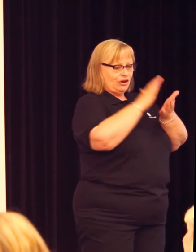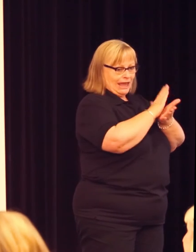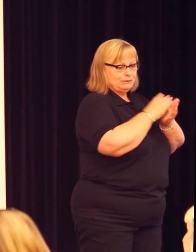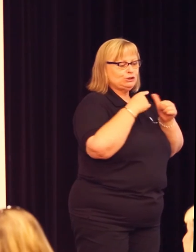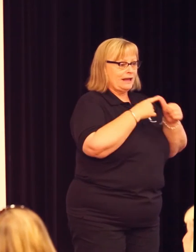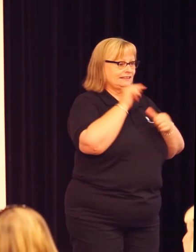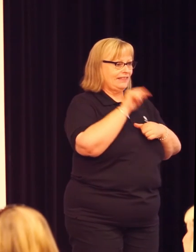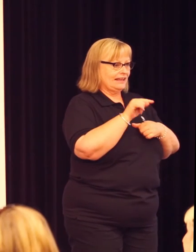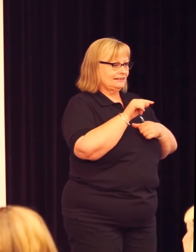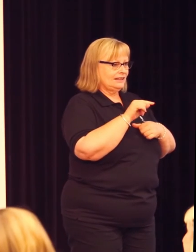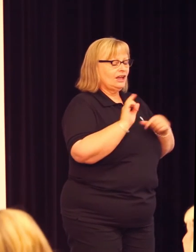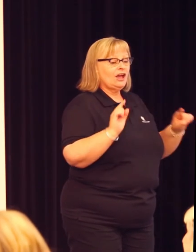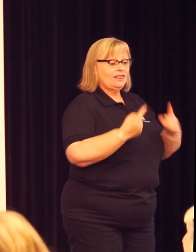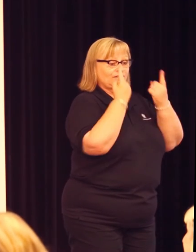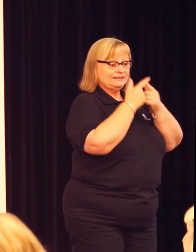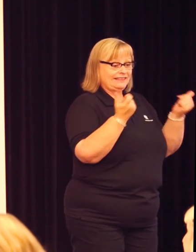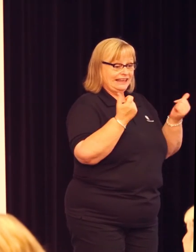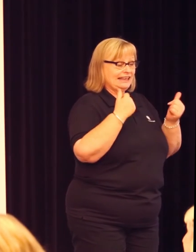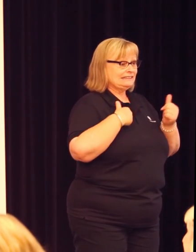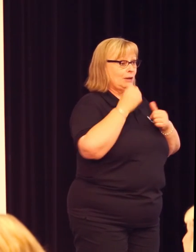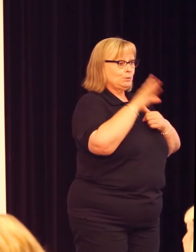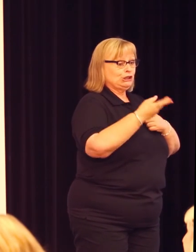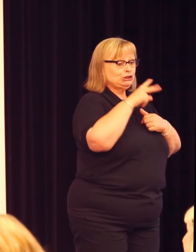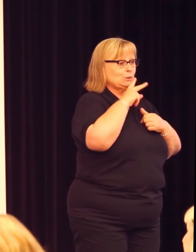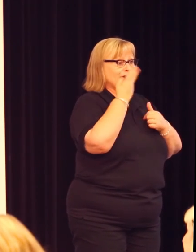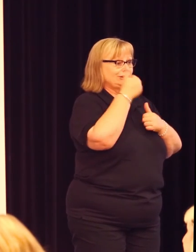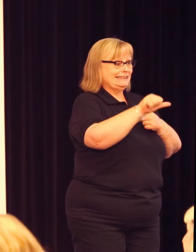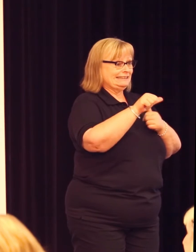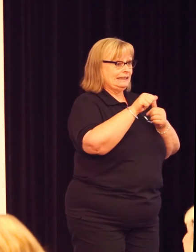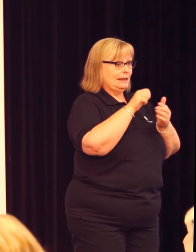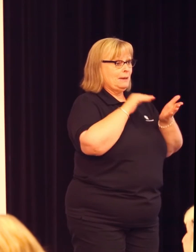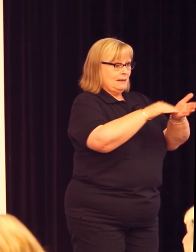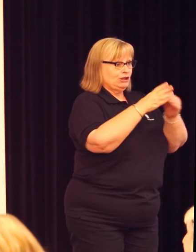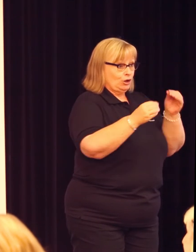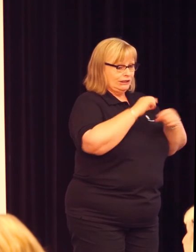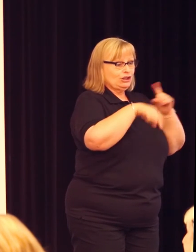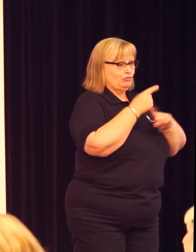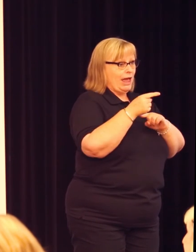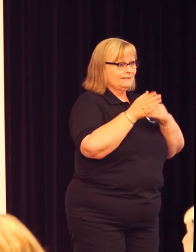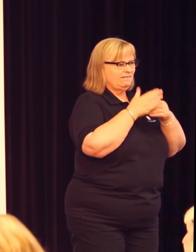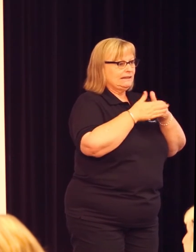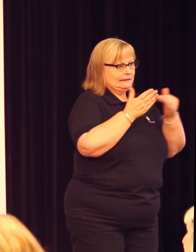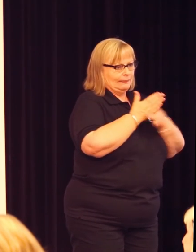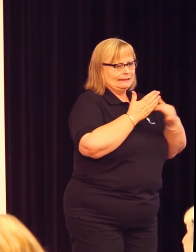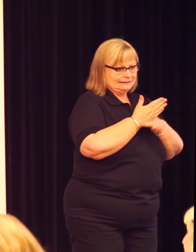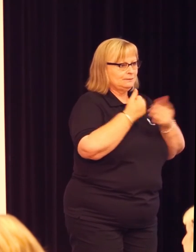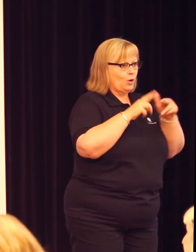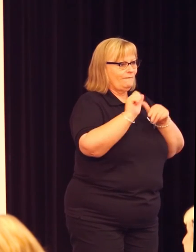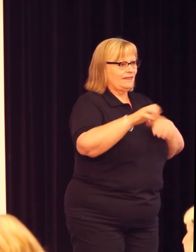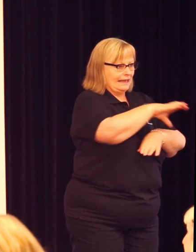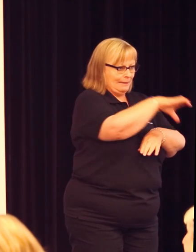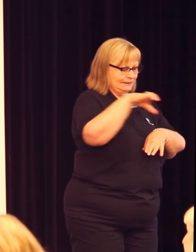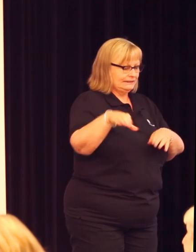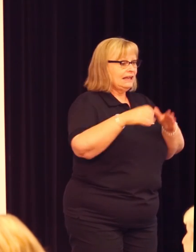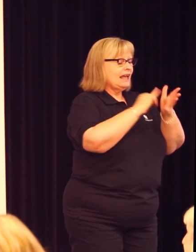the first thing I'm doing is putting $260 million into starting to fix the problem around the accessibility of the campus. So that's stage